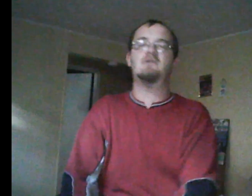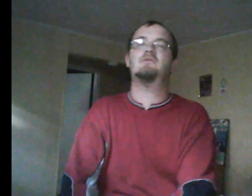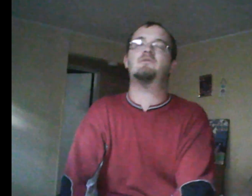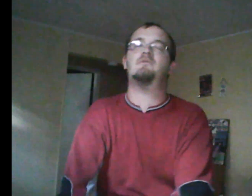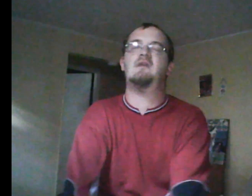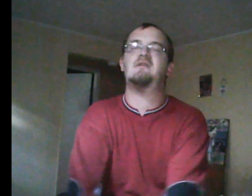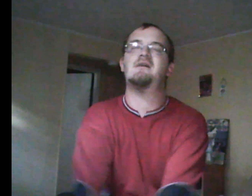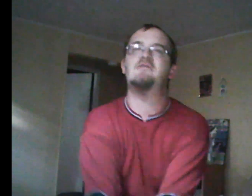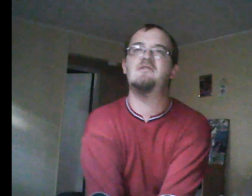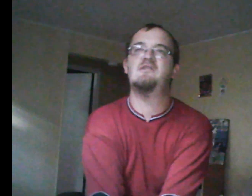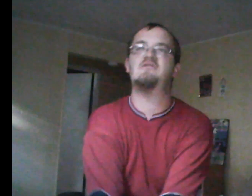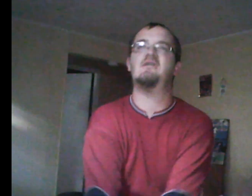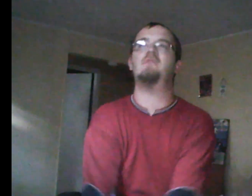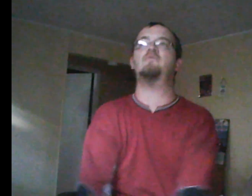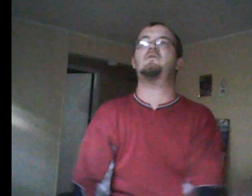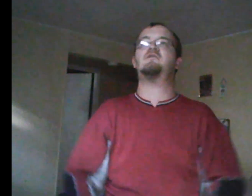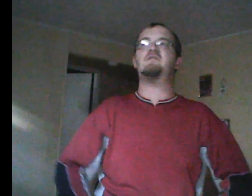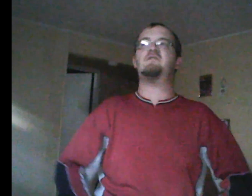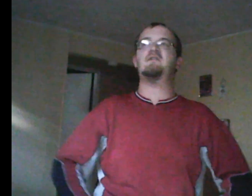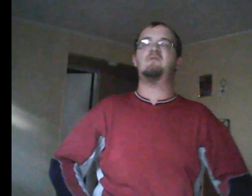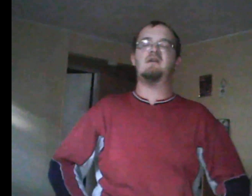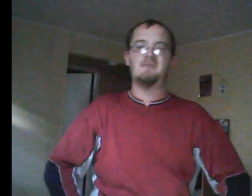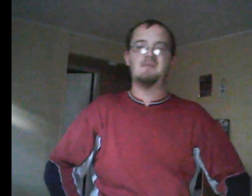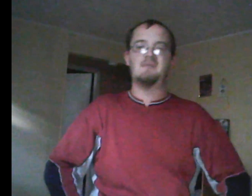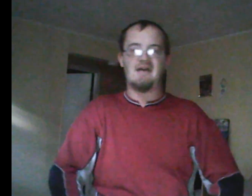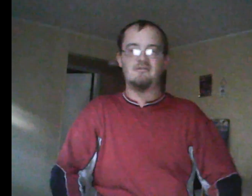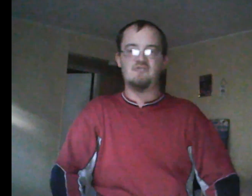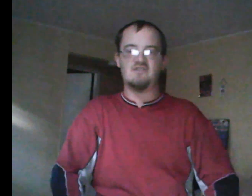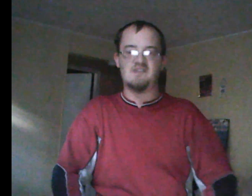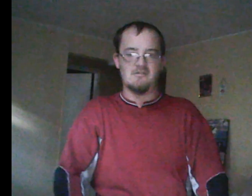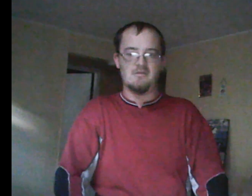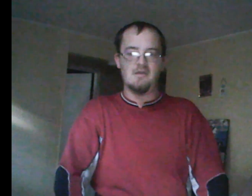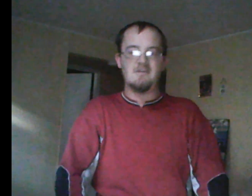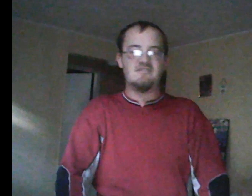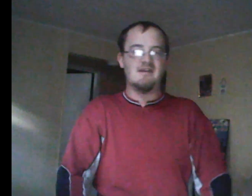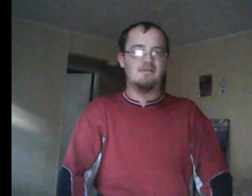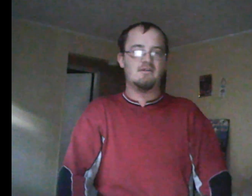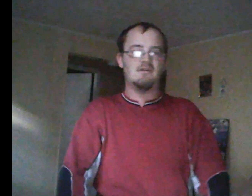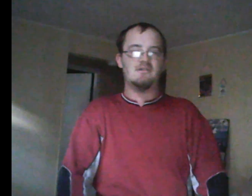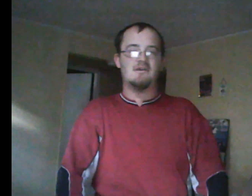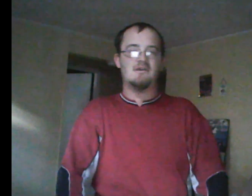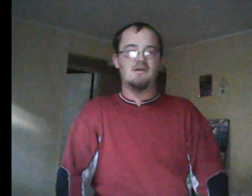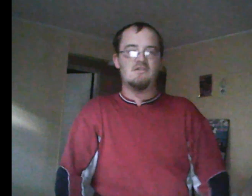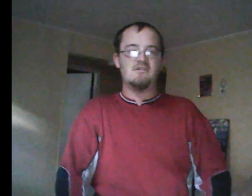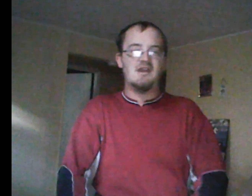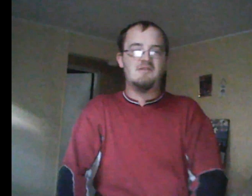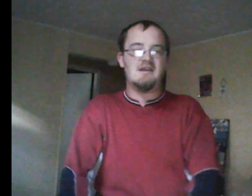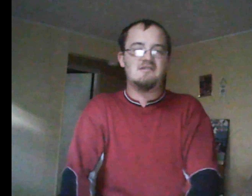different than what I talked about now in 2022. But still. So, anyway, to generally get Rick out. Like,